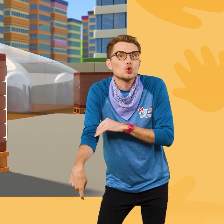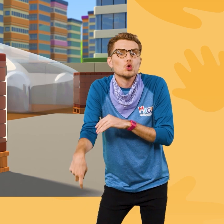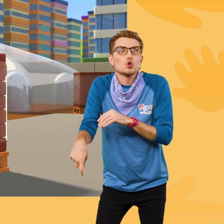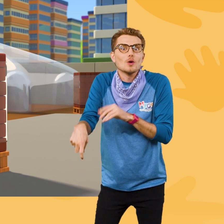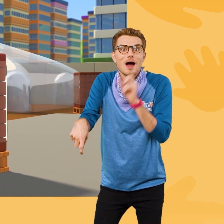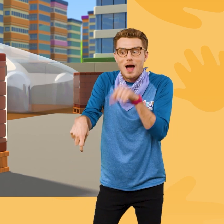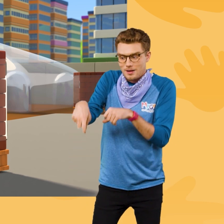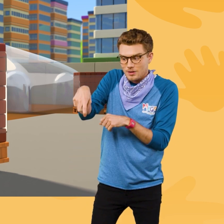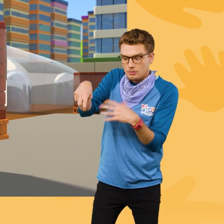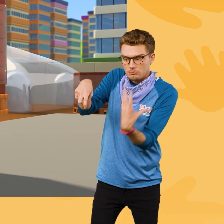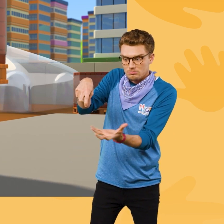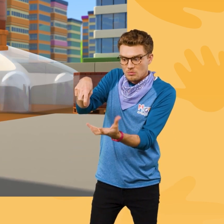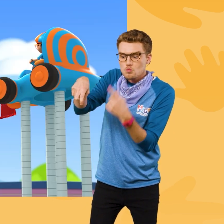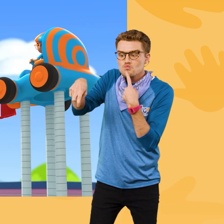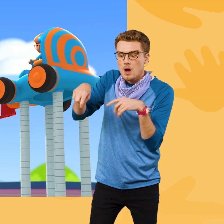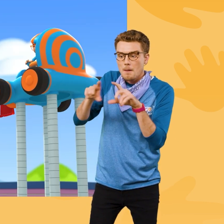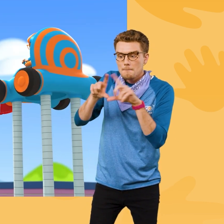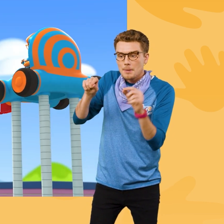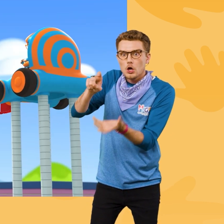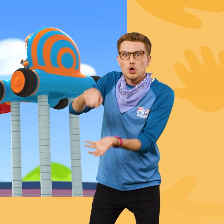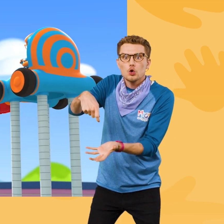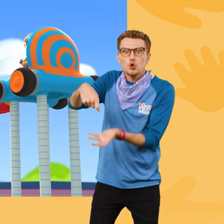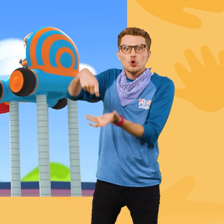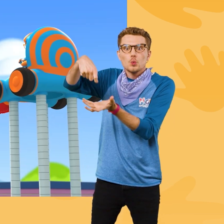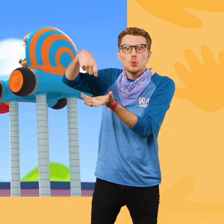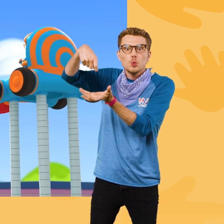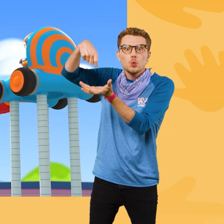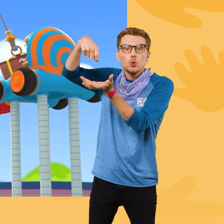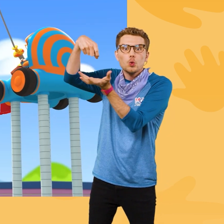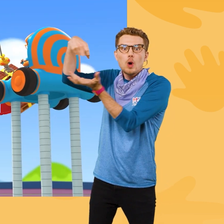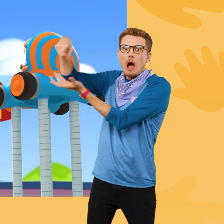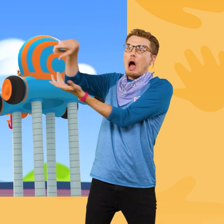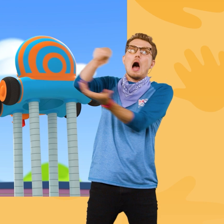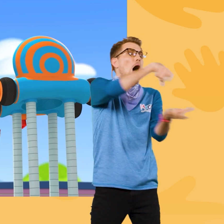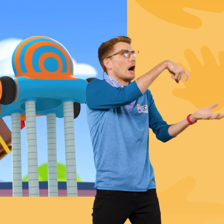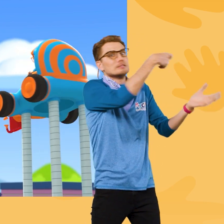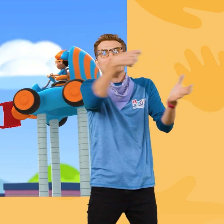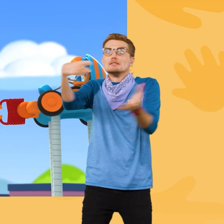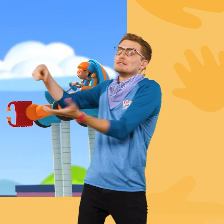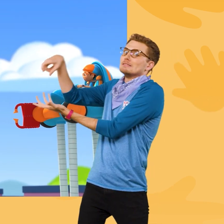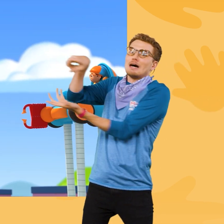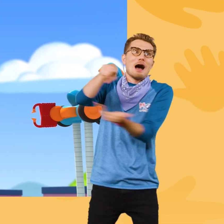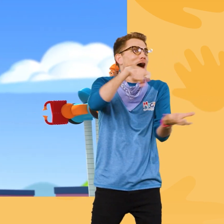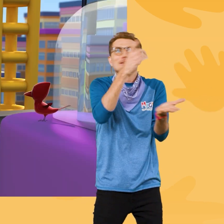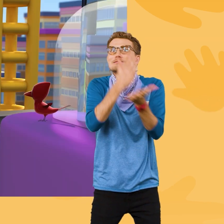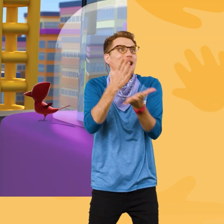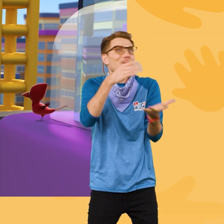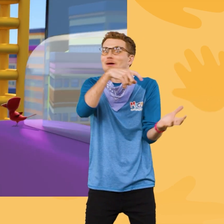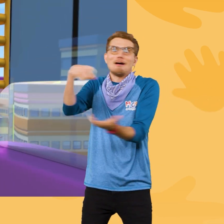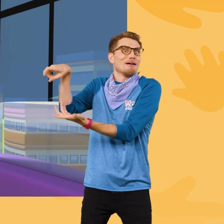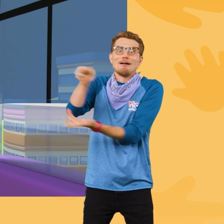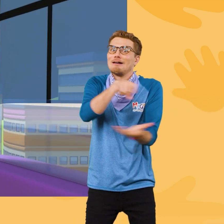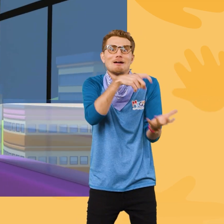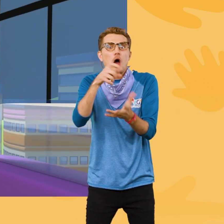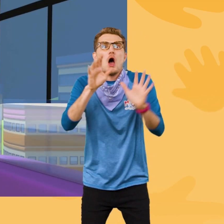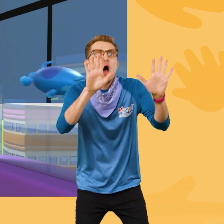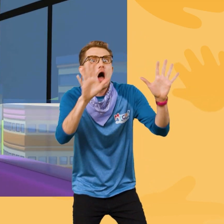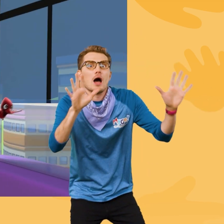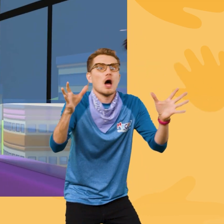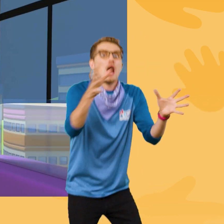use my hook to pick up these really heavy bricks! Whoa! I can't stop it swinging!